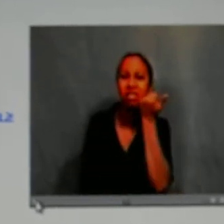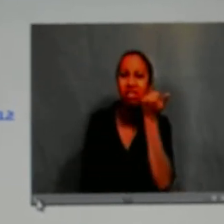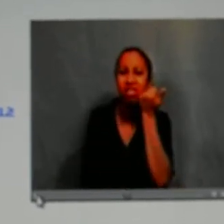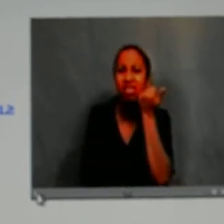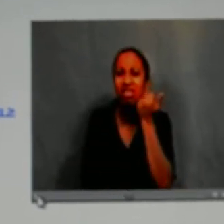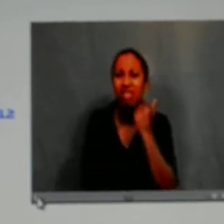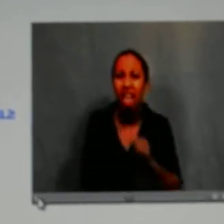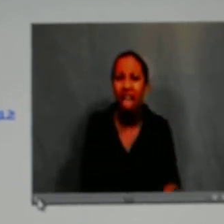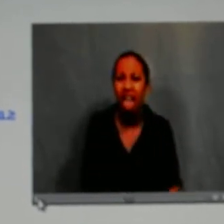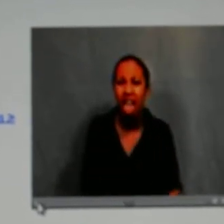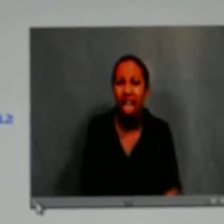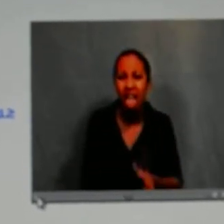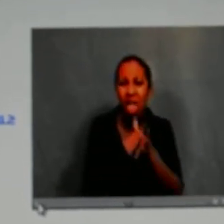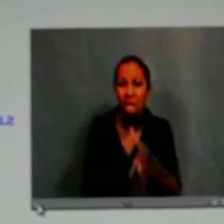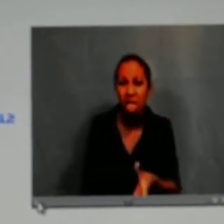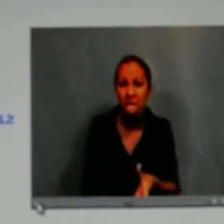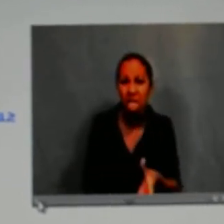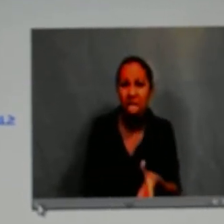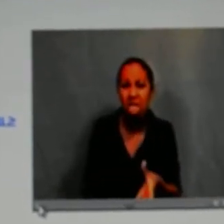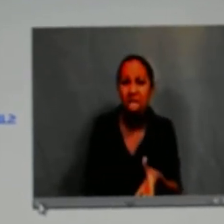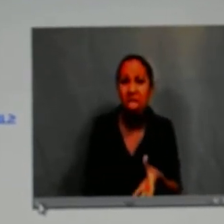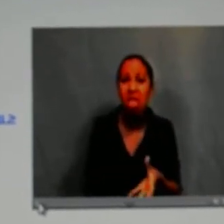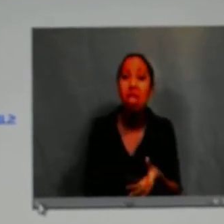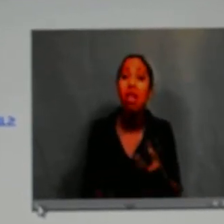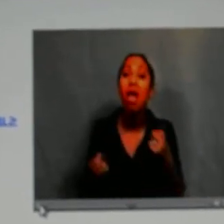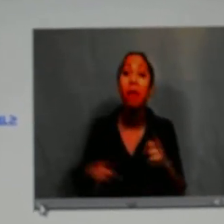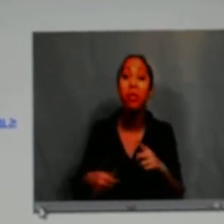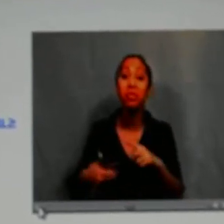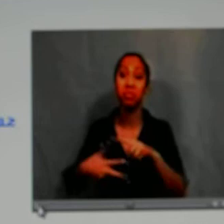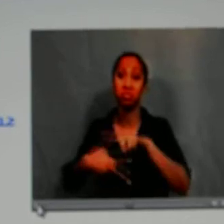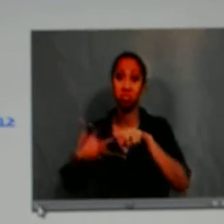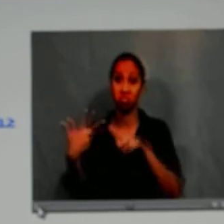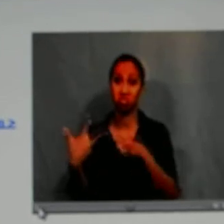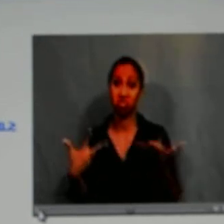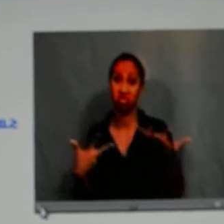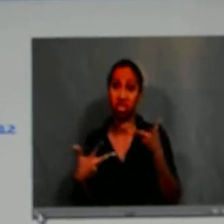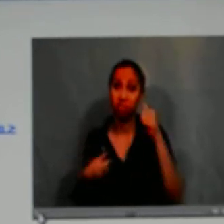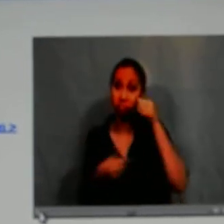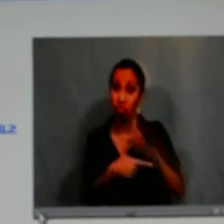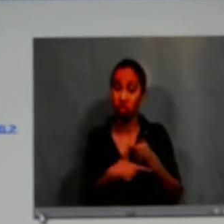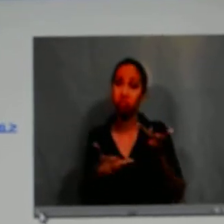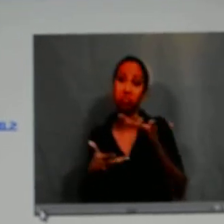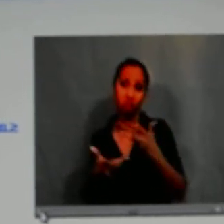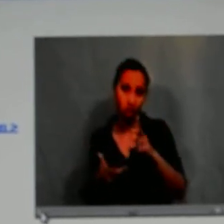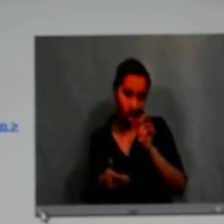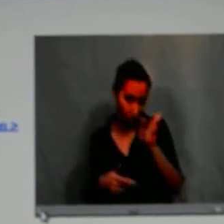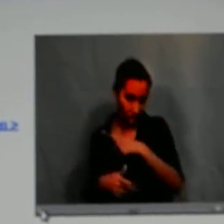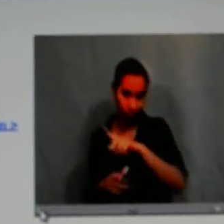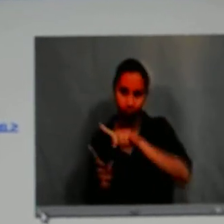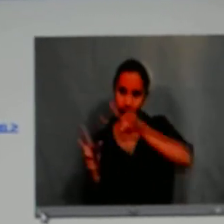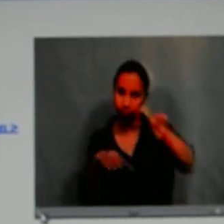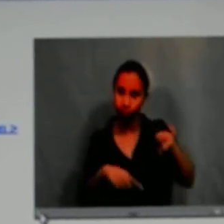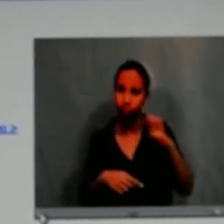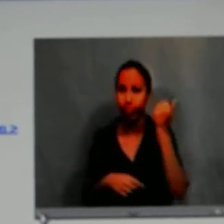Well, my mom also told me that I had to go to the dentist after school. And I hate the dentist. Ugh.